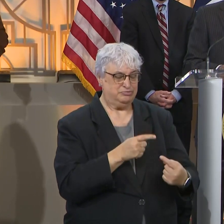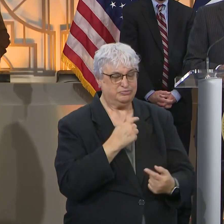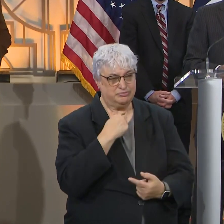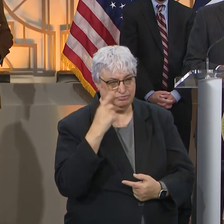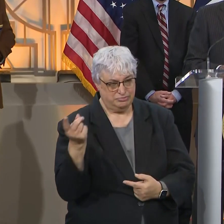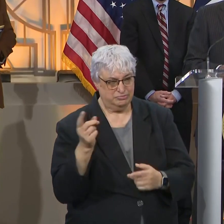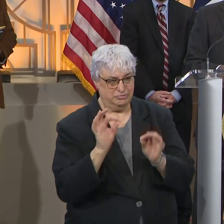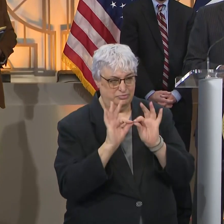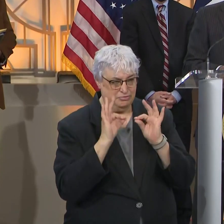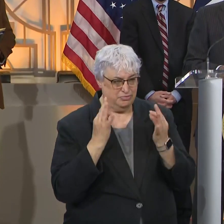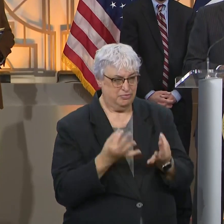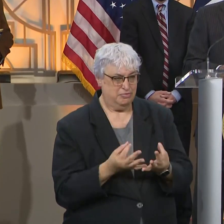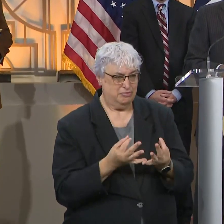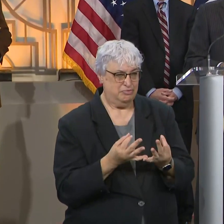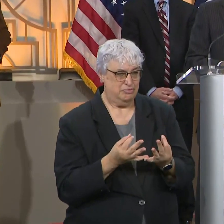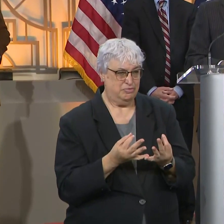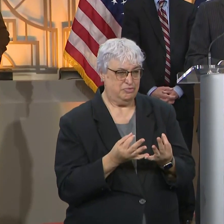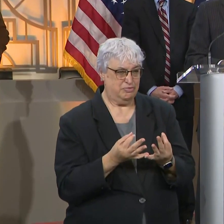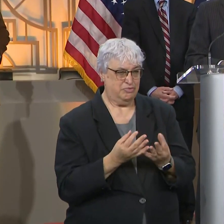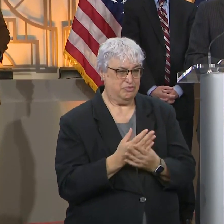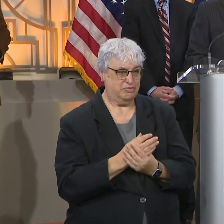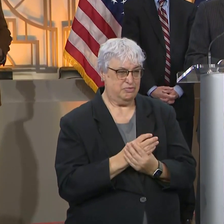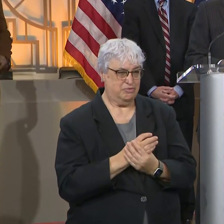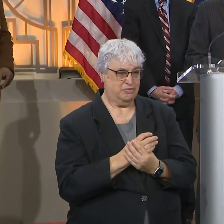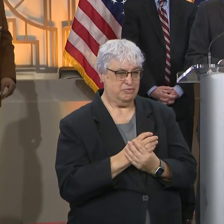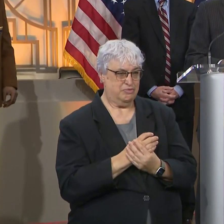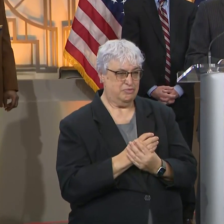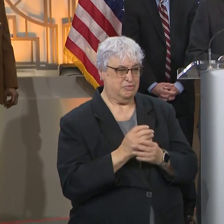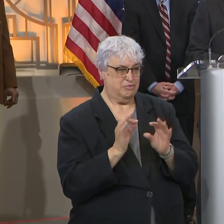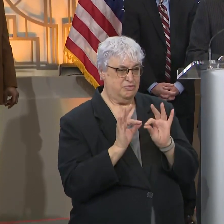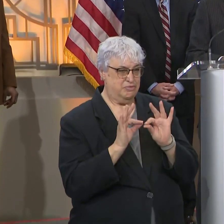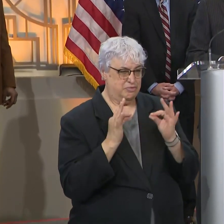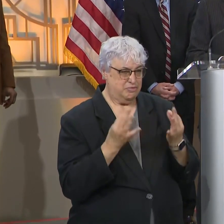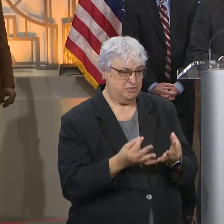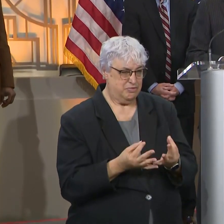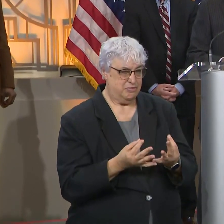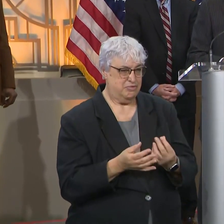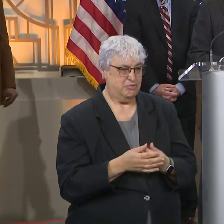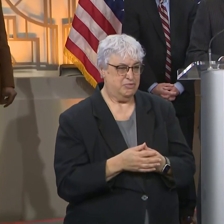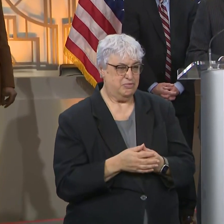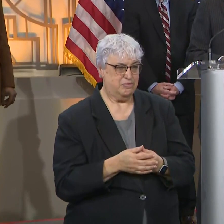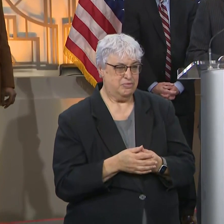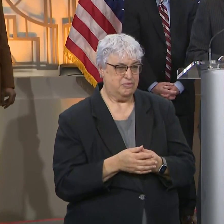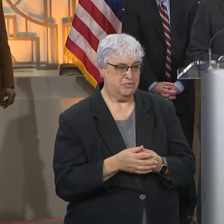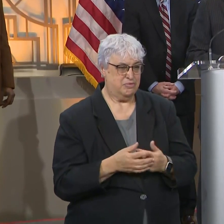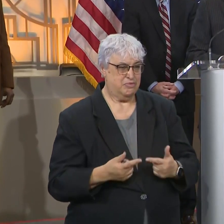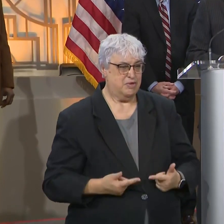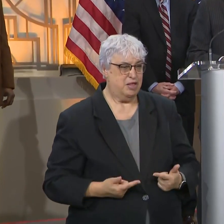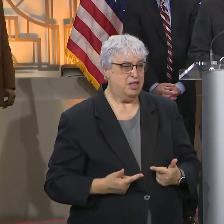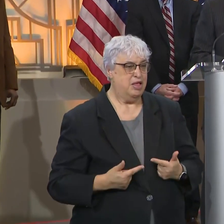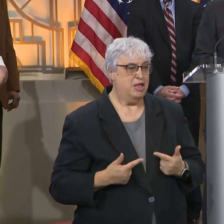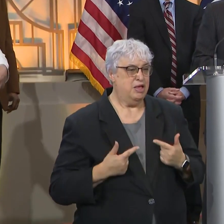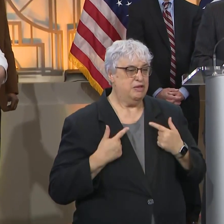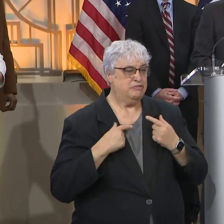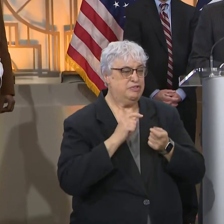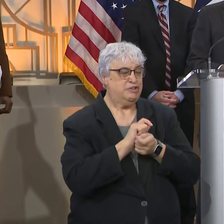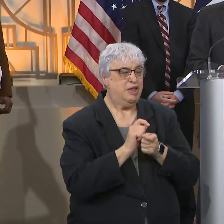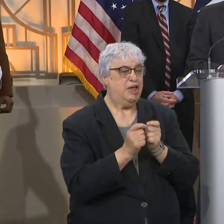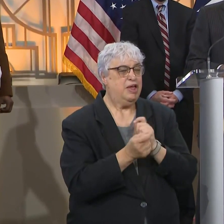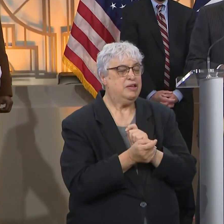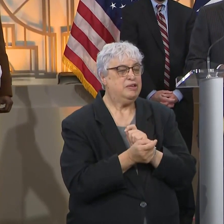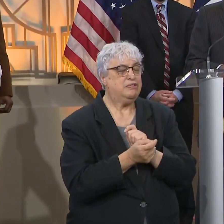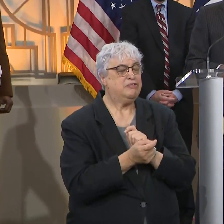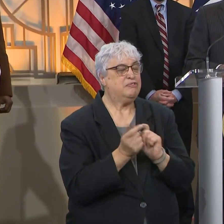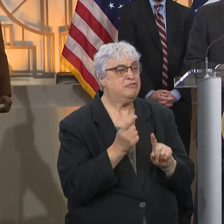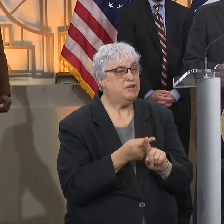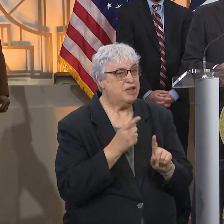condolences to his loved ones and to other families across Houston whose lives have been changed as a result of the virus. So